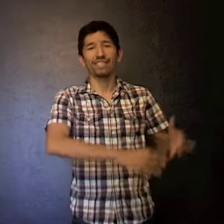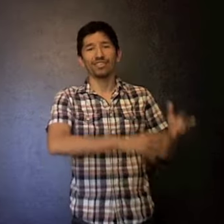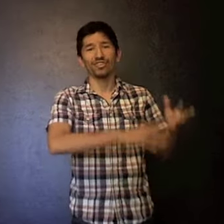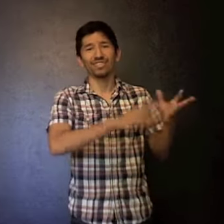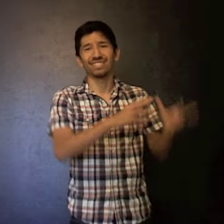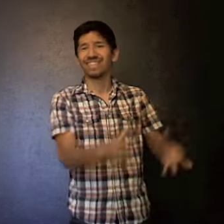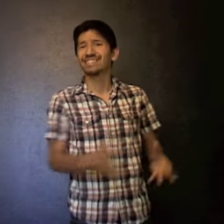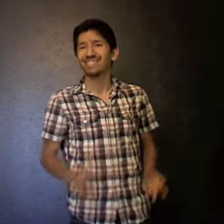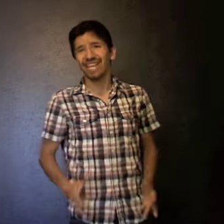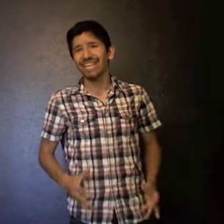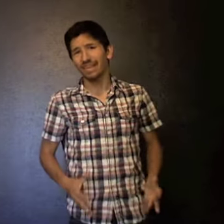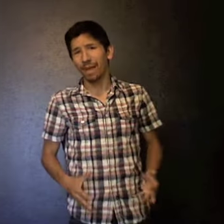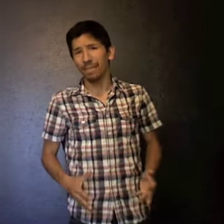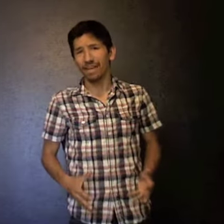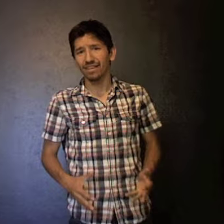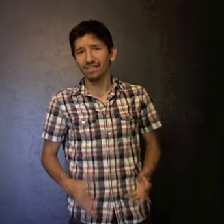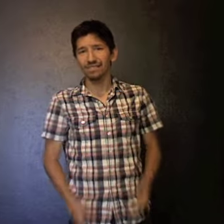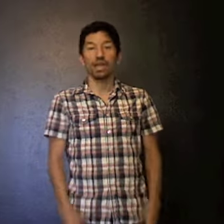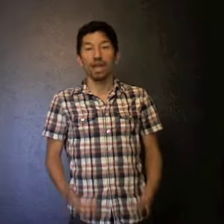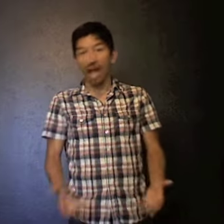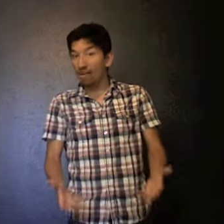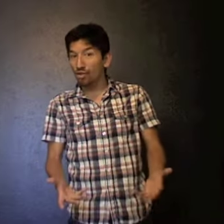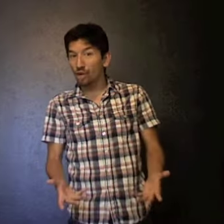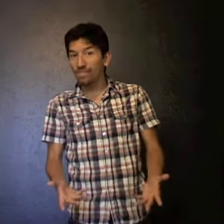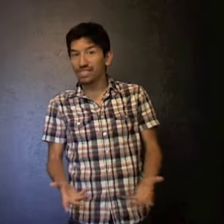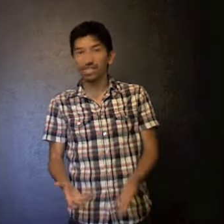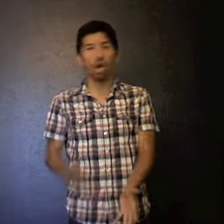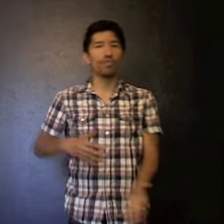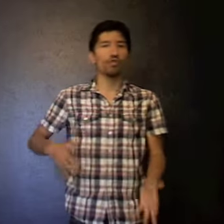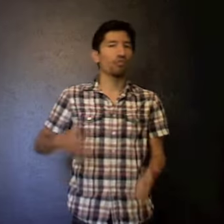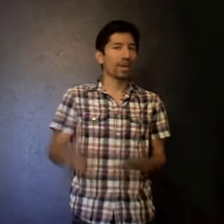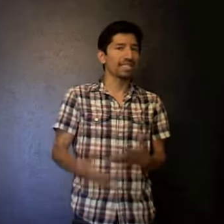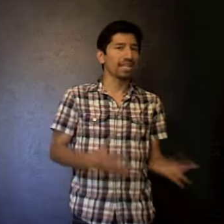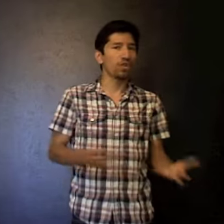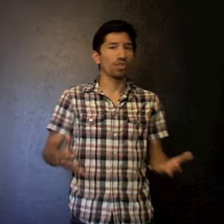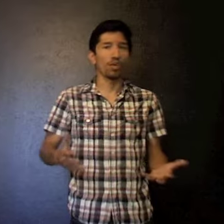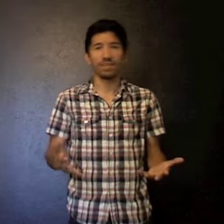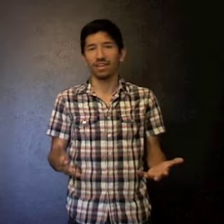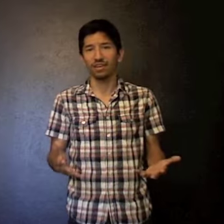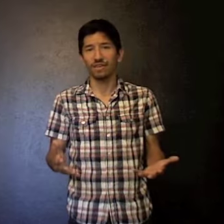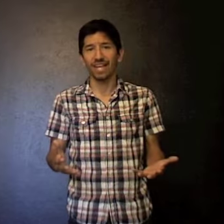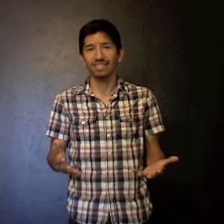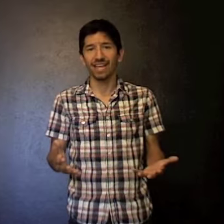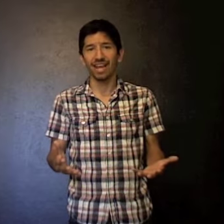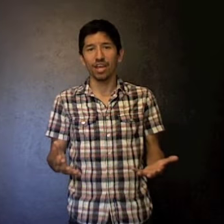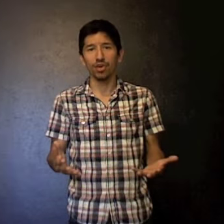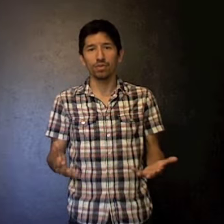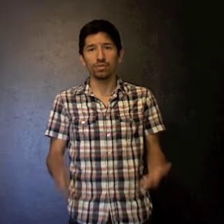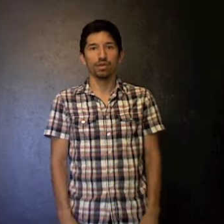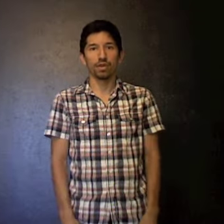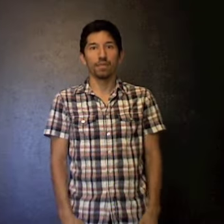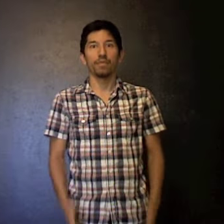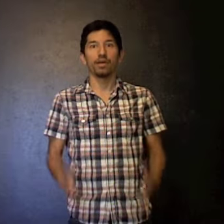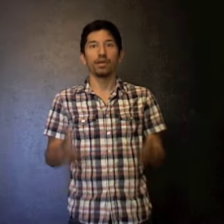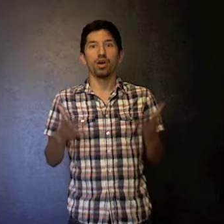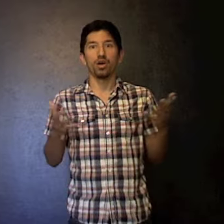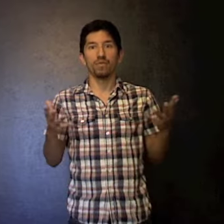start disliking my picks. I don't know if it's just all the crazy Oklahoma Thunder fans that I know, but oh my